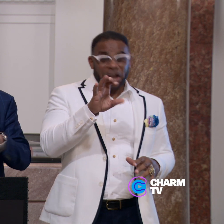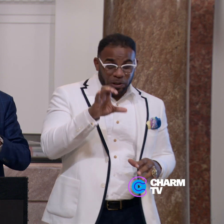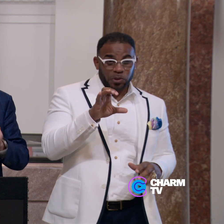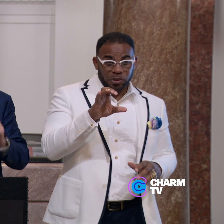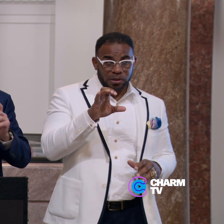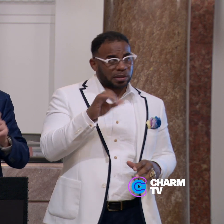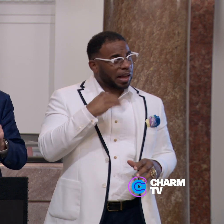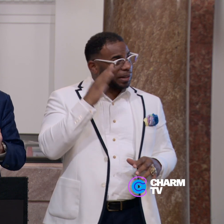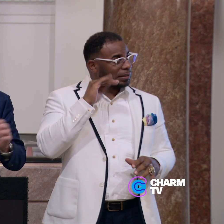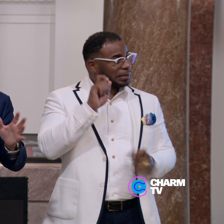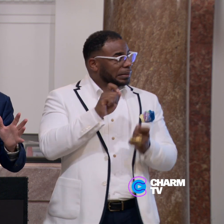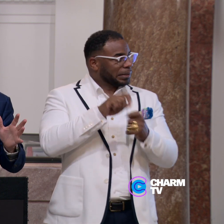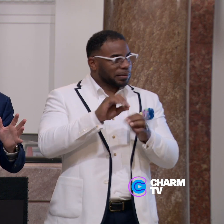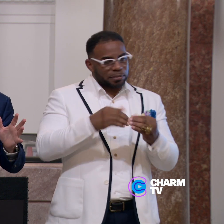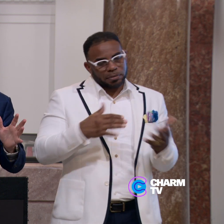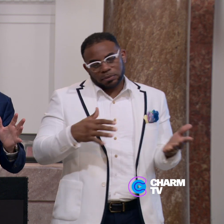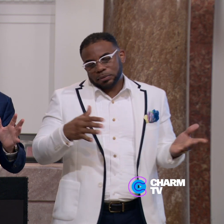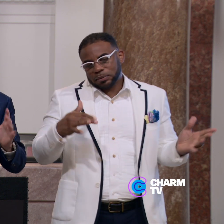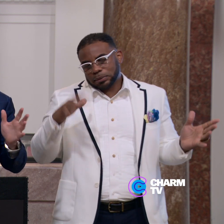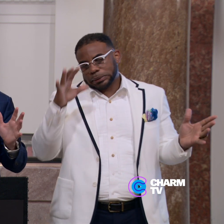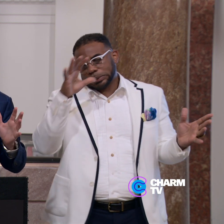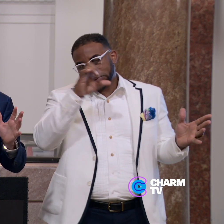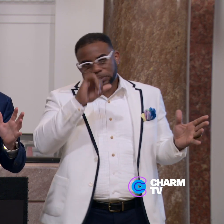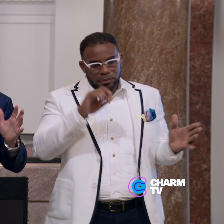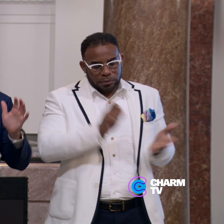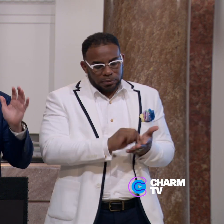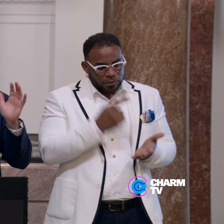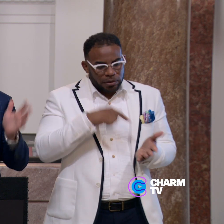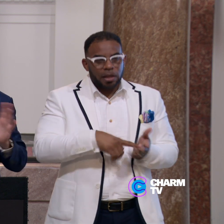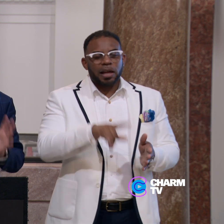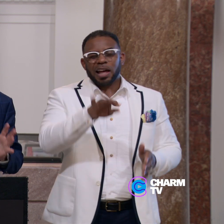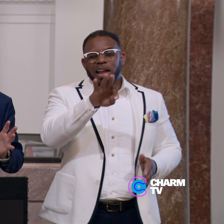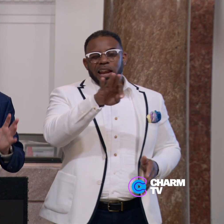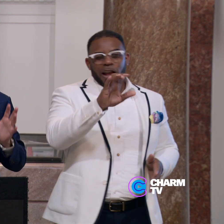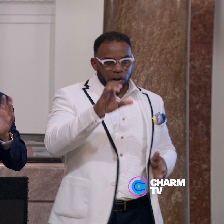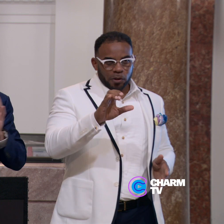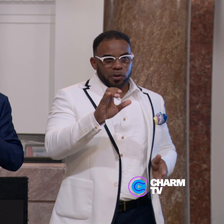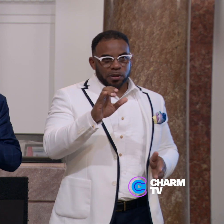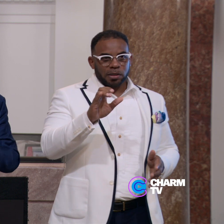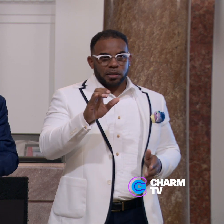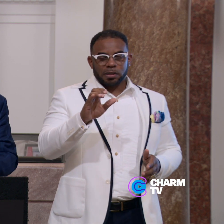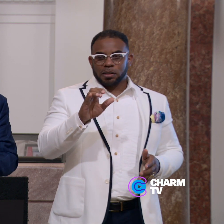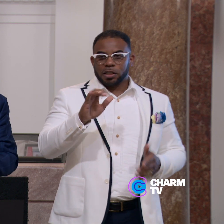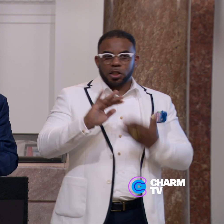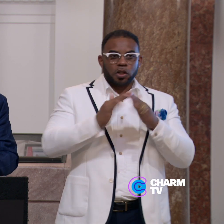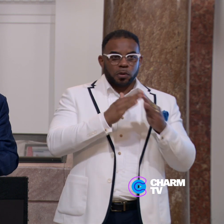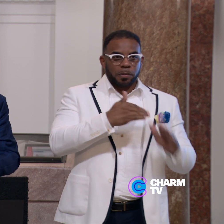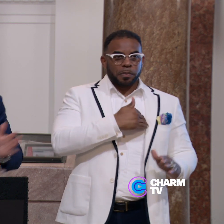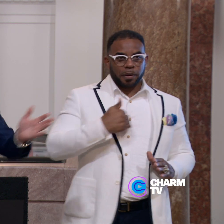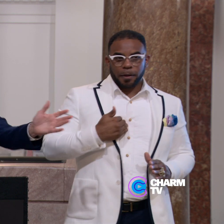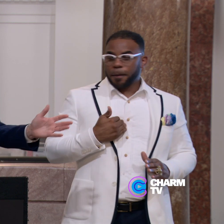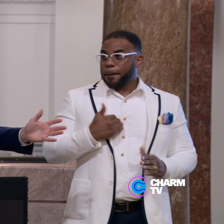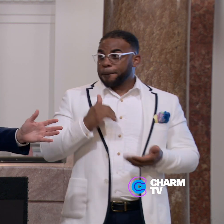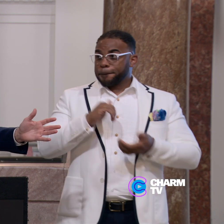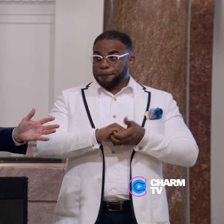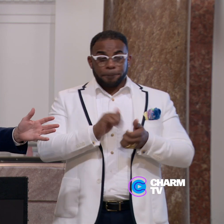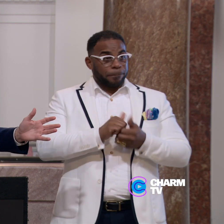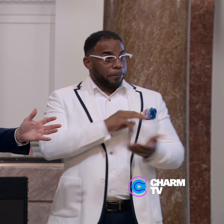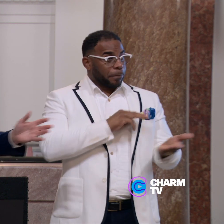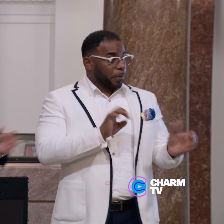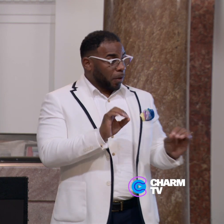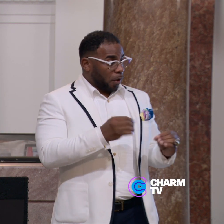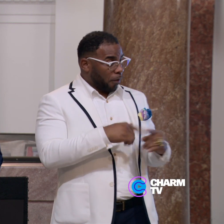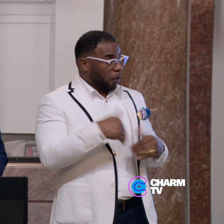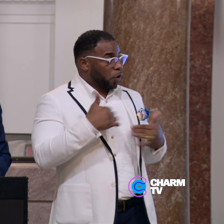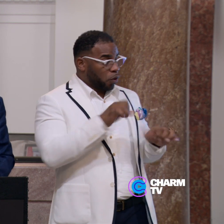although I know the number, I just didn't have anything written for this, 900 community members partnering with the mayor's